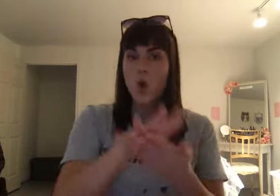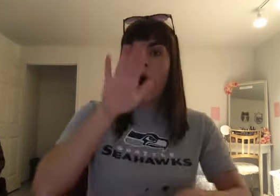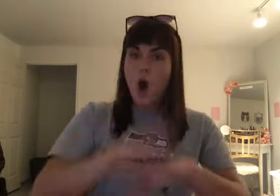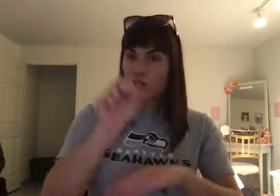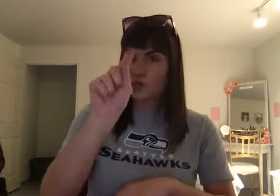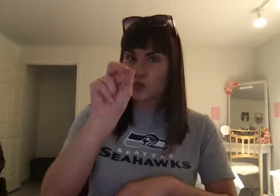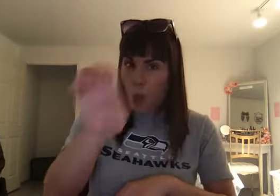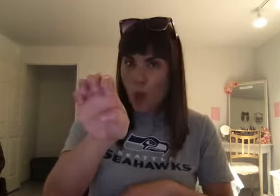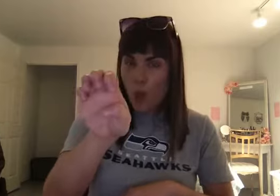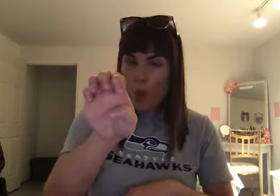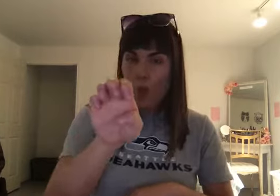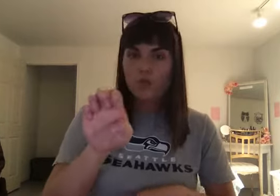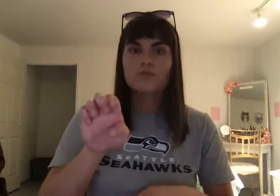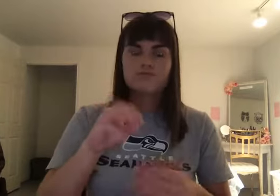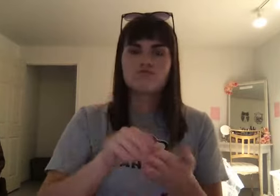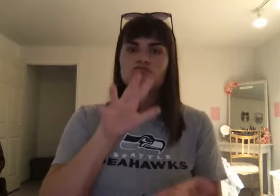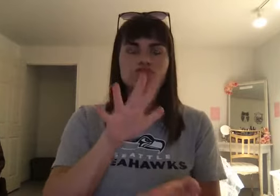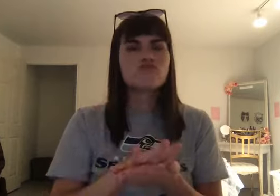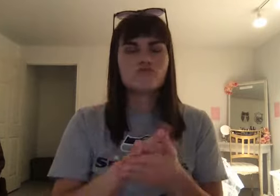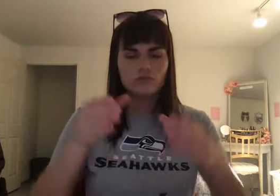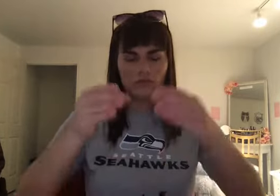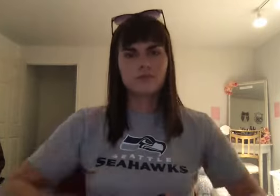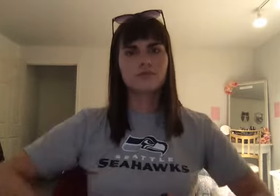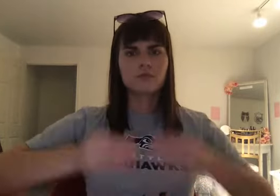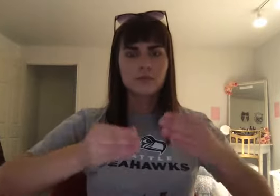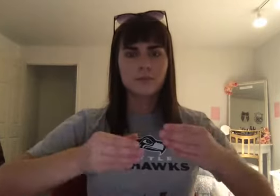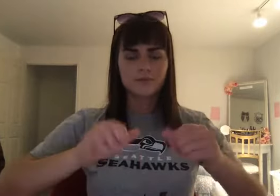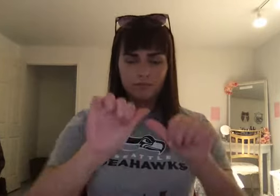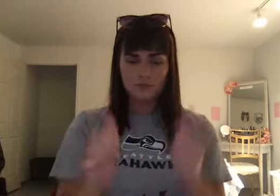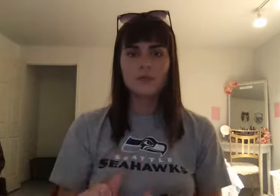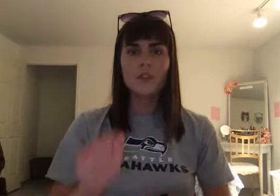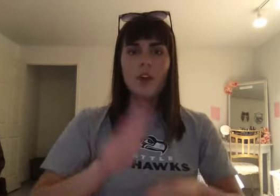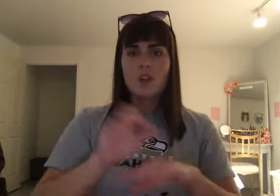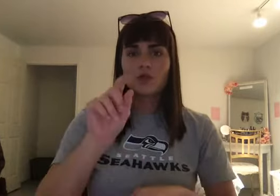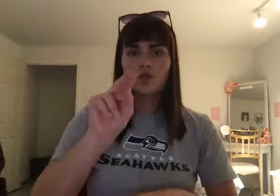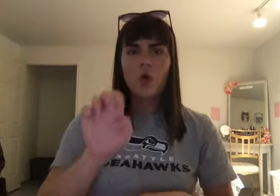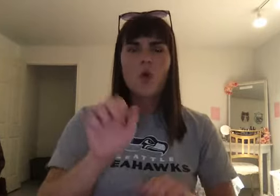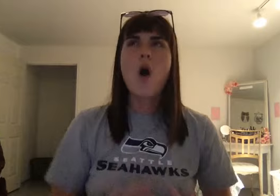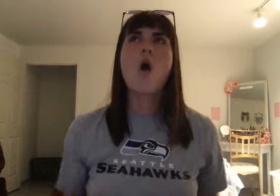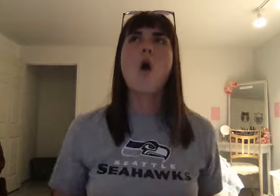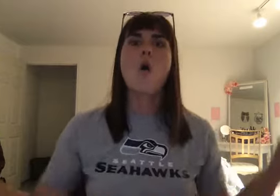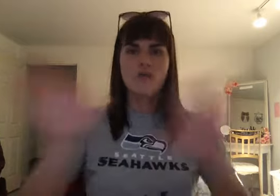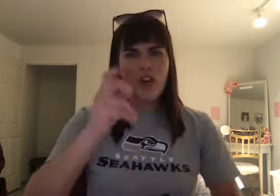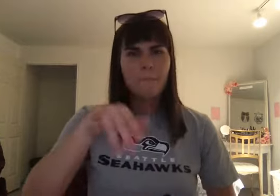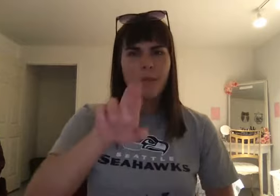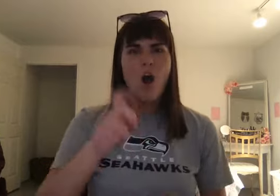And put these. Large stone. Obelisks. Which we're going to see. On the next slide. All over his empire. So everyone. Could see them. And read them.